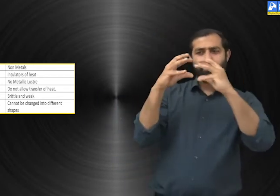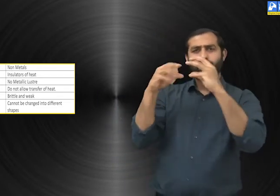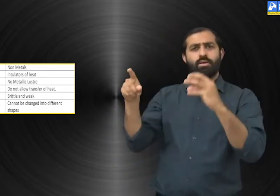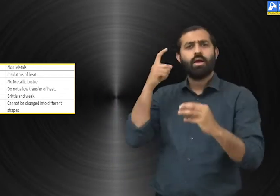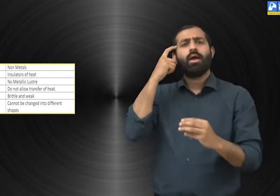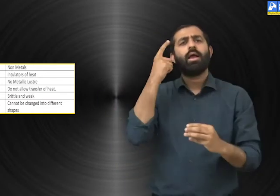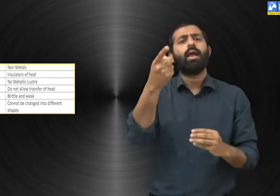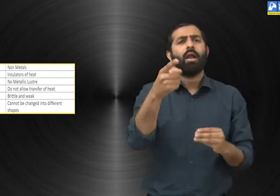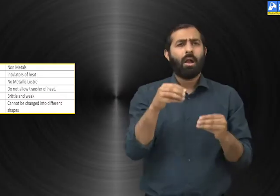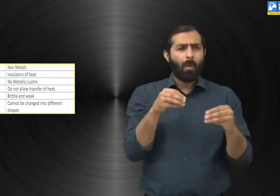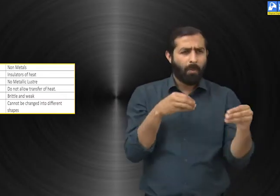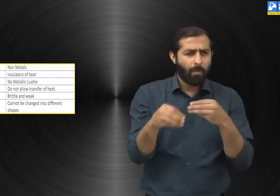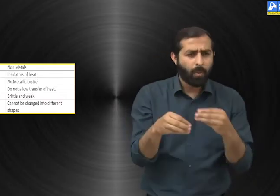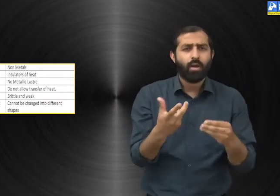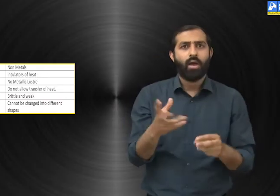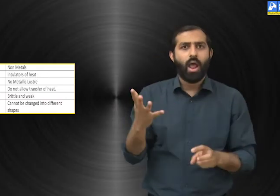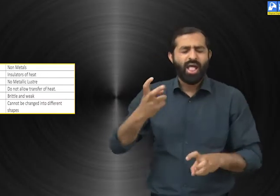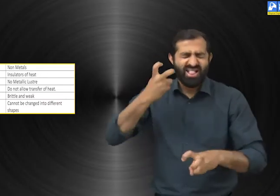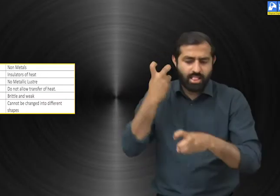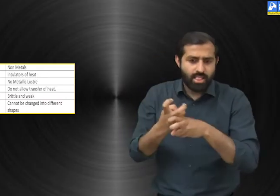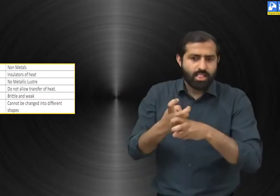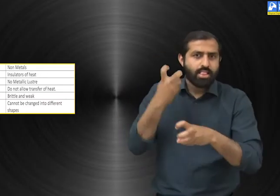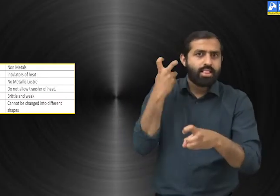For example, a hammer. It is made up of a hard metal.